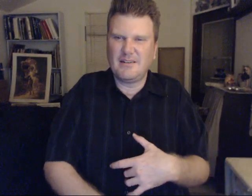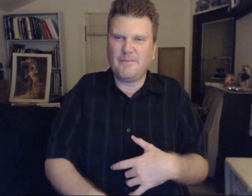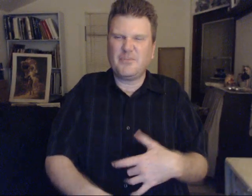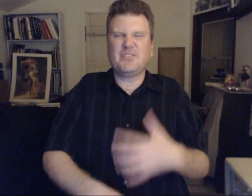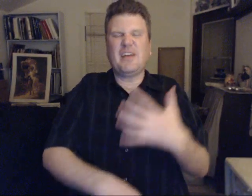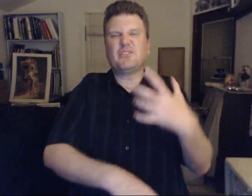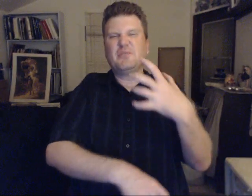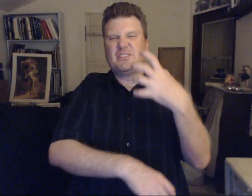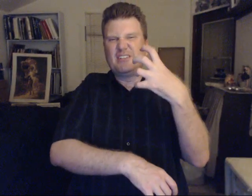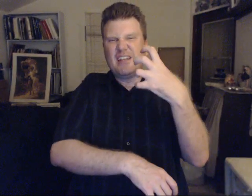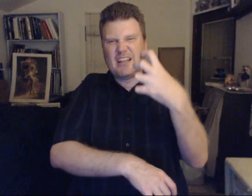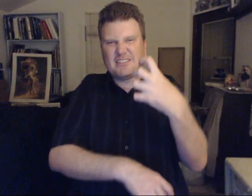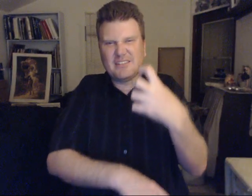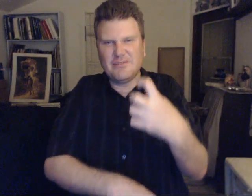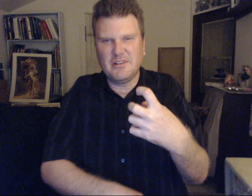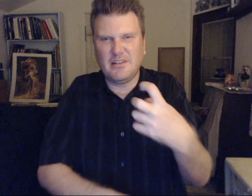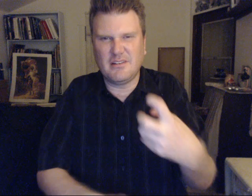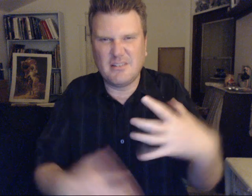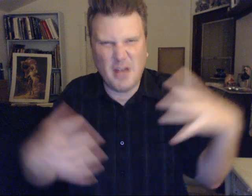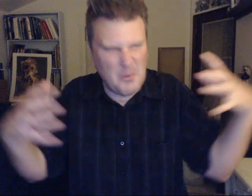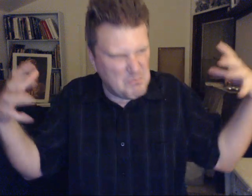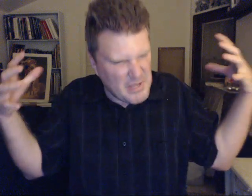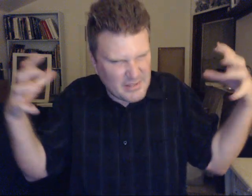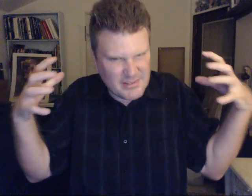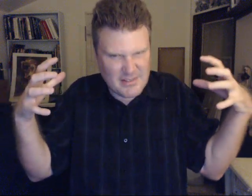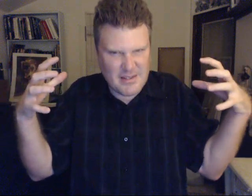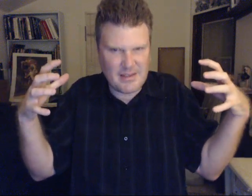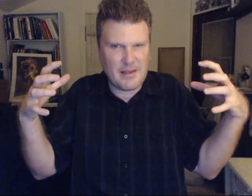Because they have. So much negativity. And baked. them.